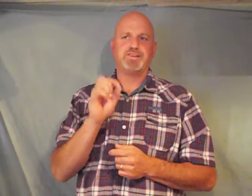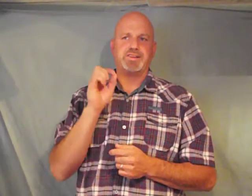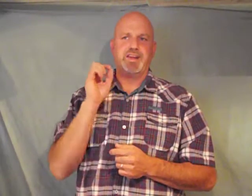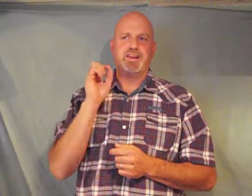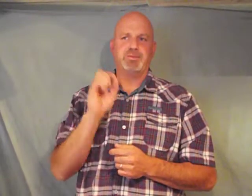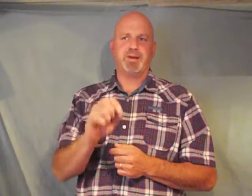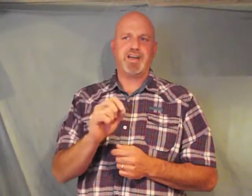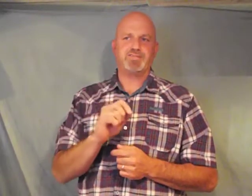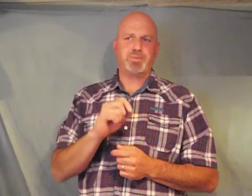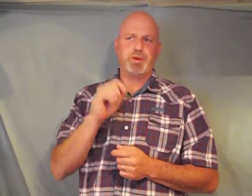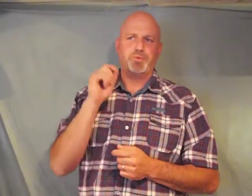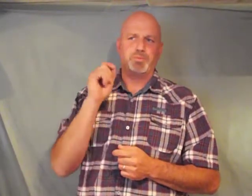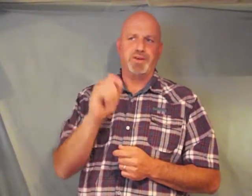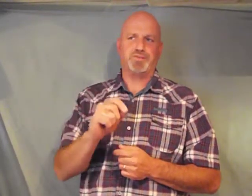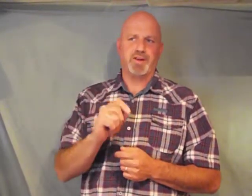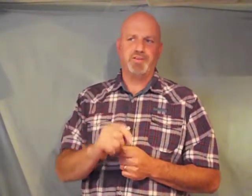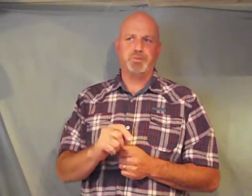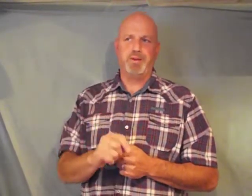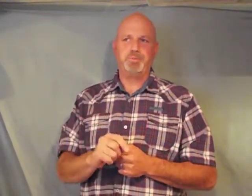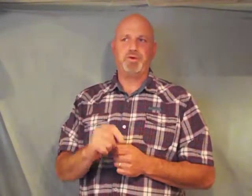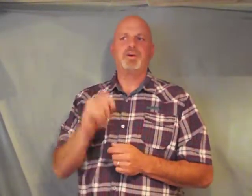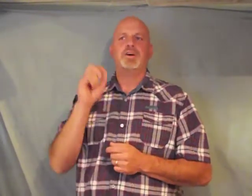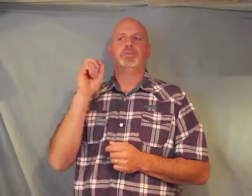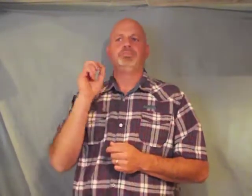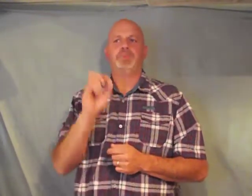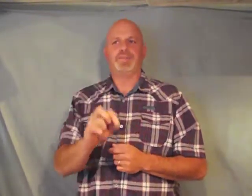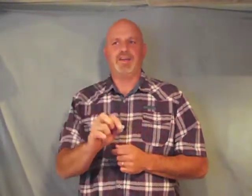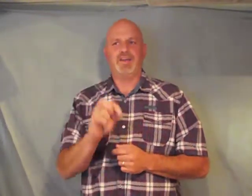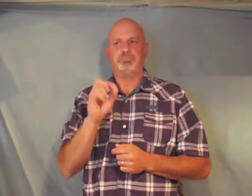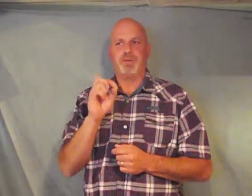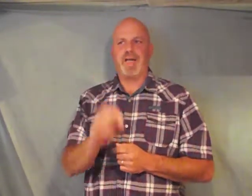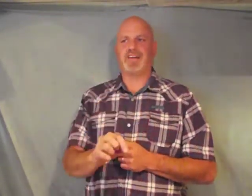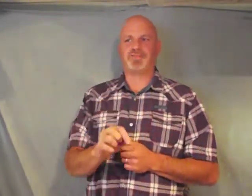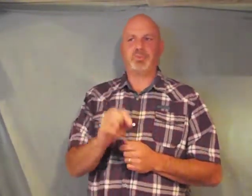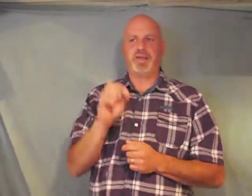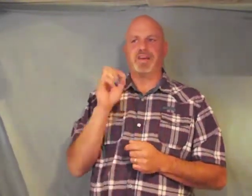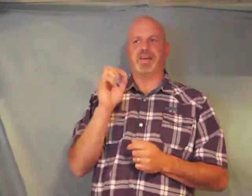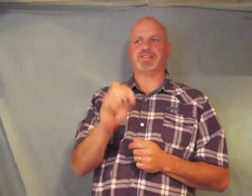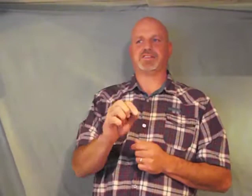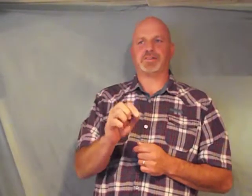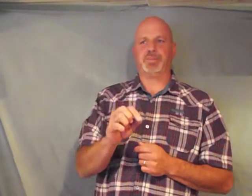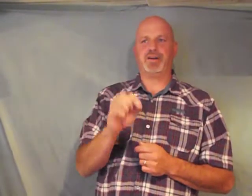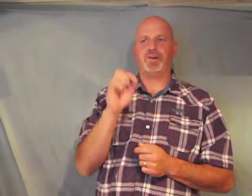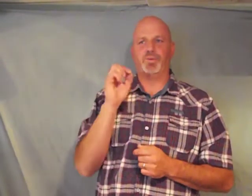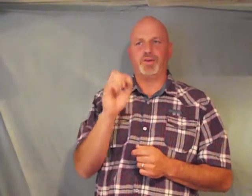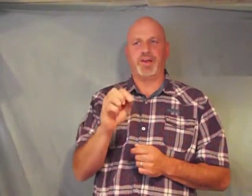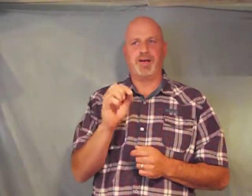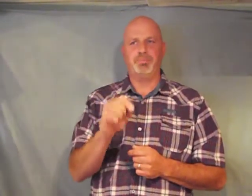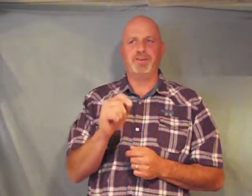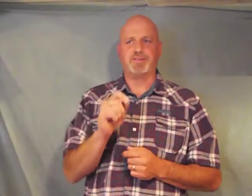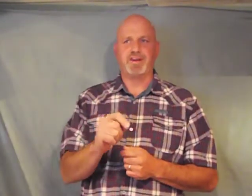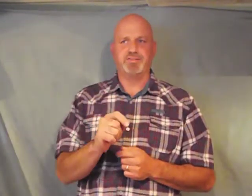sin and blasphemy will be forgiven people but the blasphemy against the spirit will not be forgiven